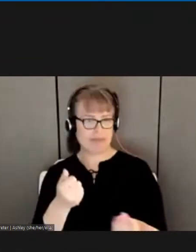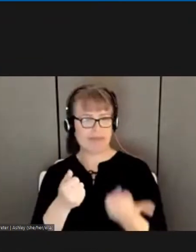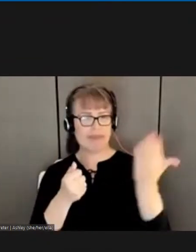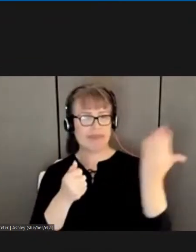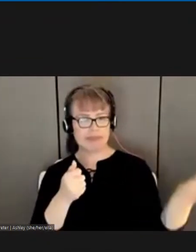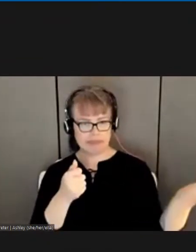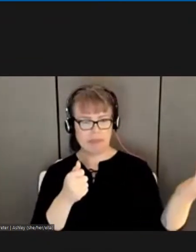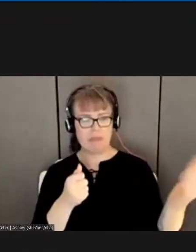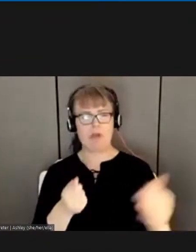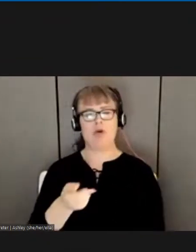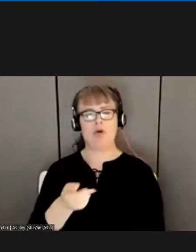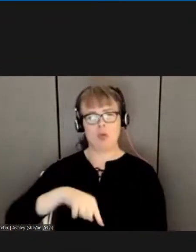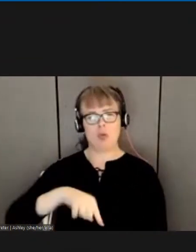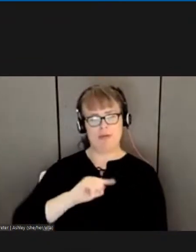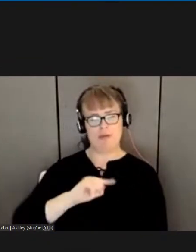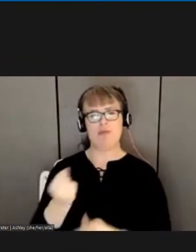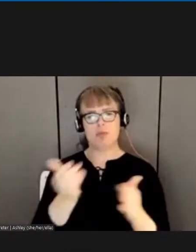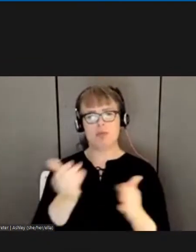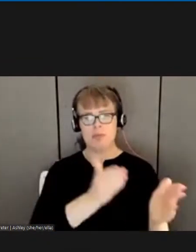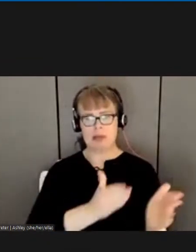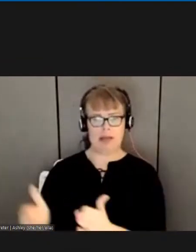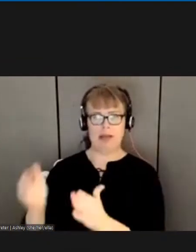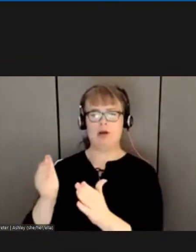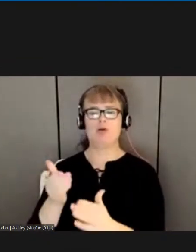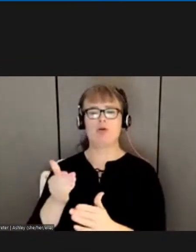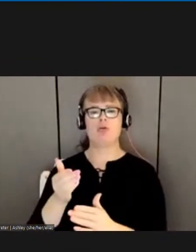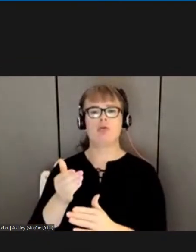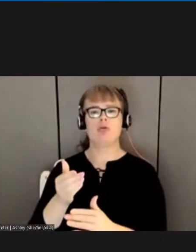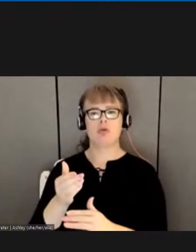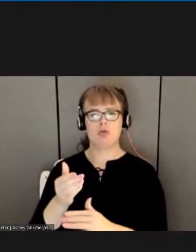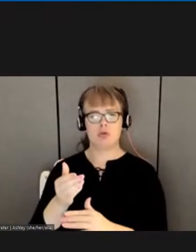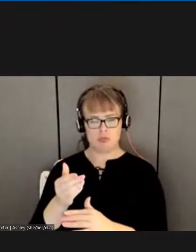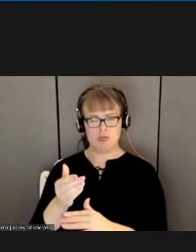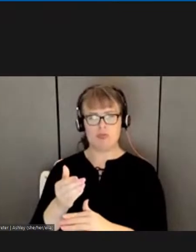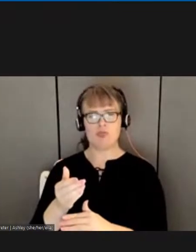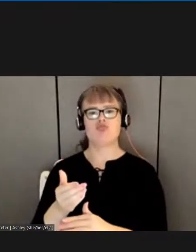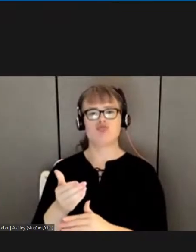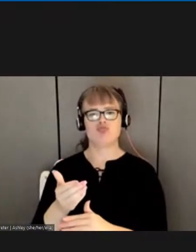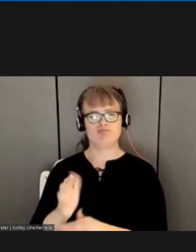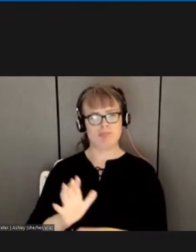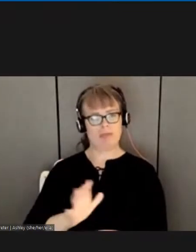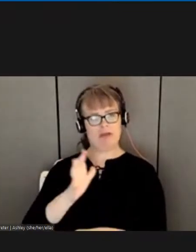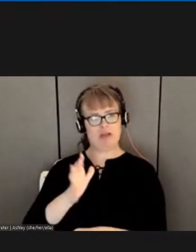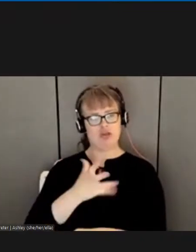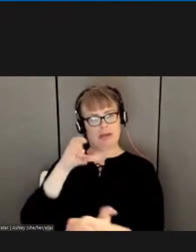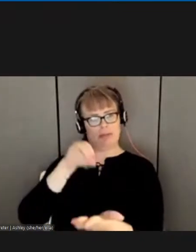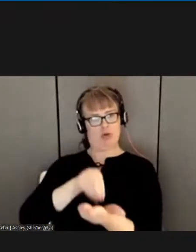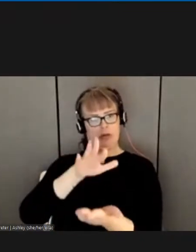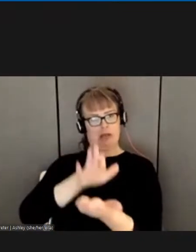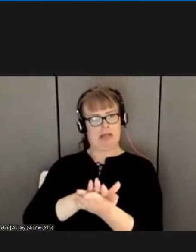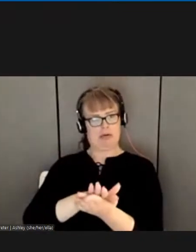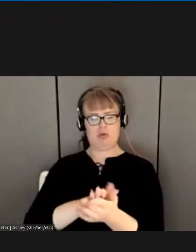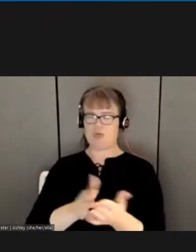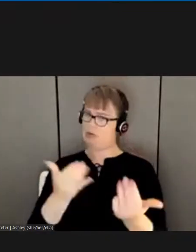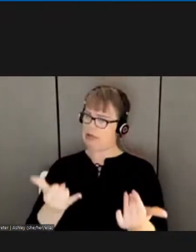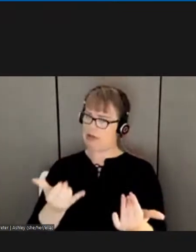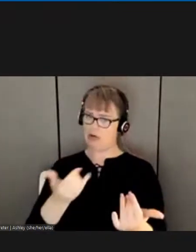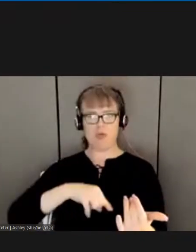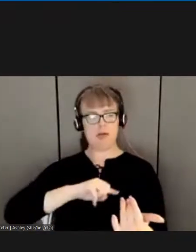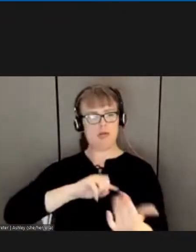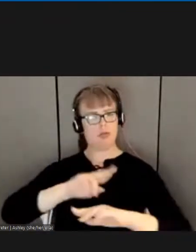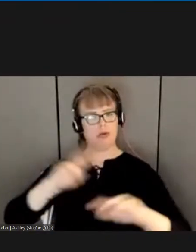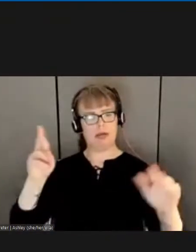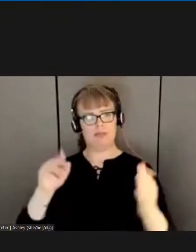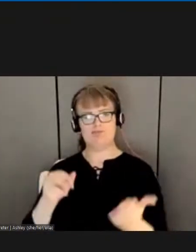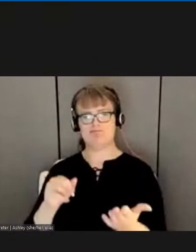We've developed the language that we need and put it in proposal format format. So now we're just ready to present it to management and get their responses.